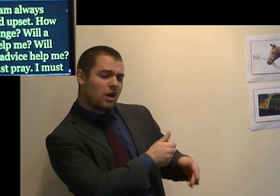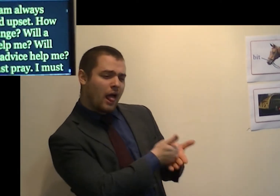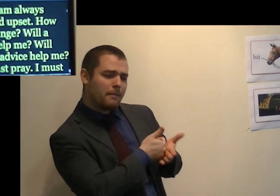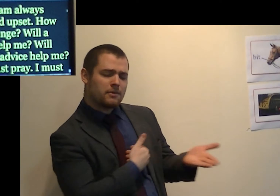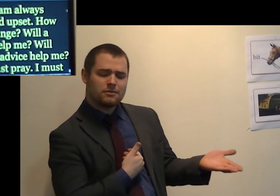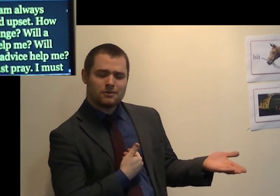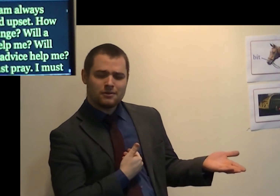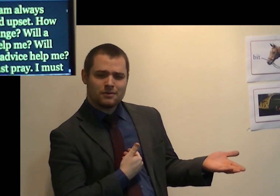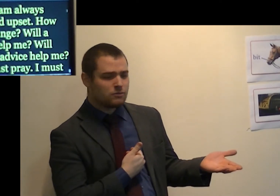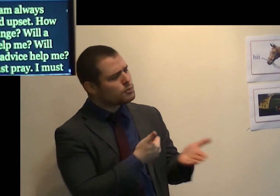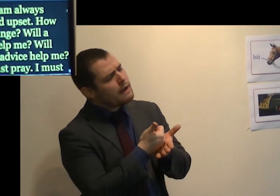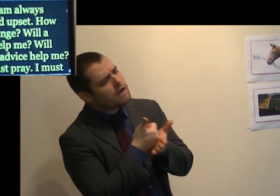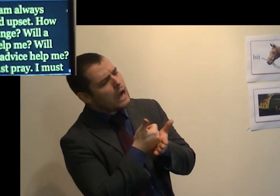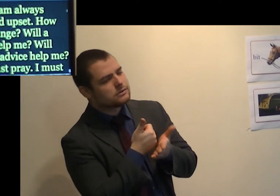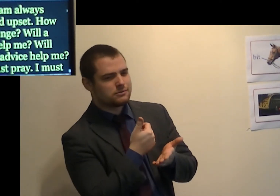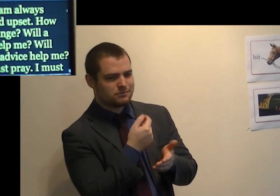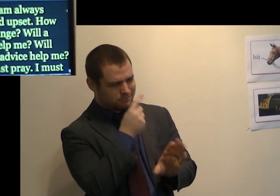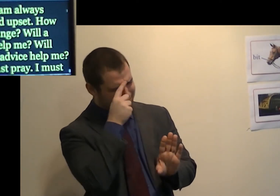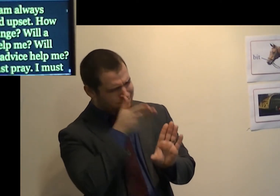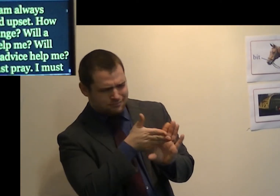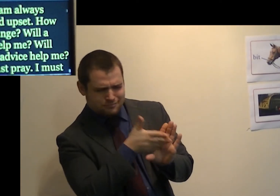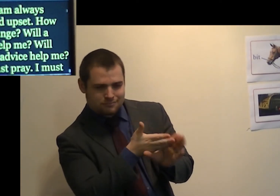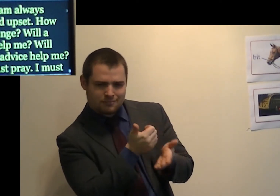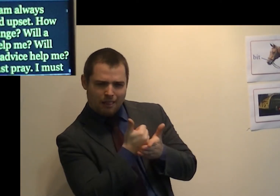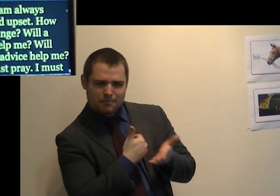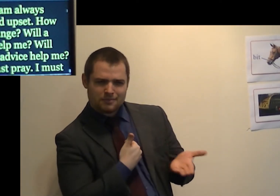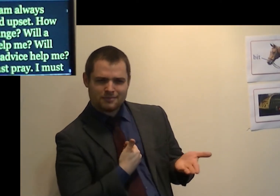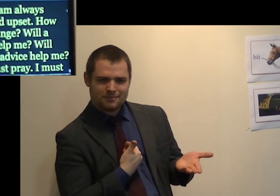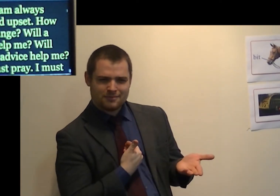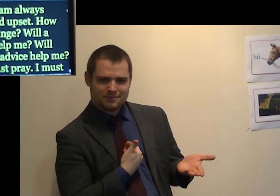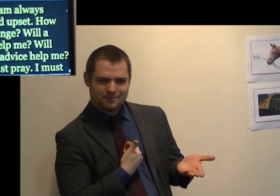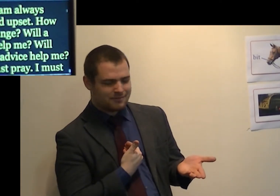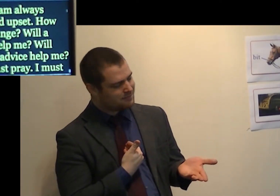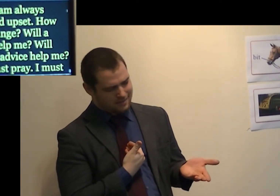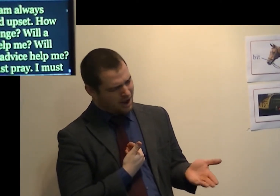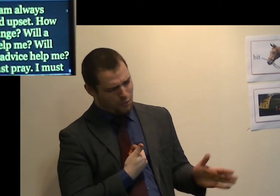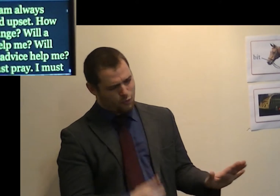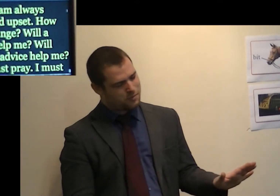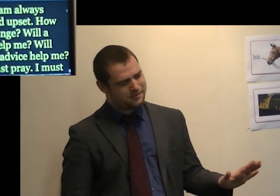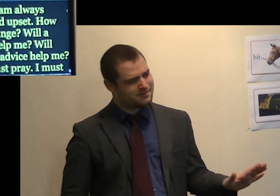people's advice help me? No. I must pray.